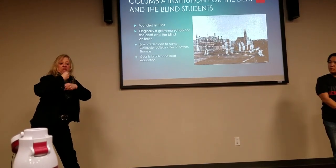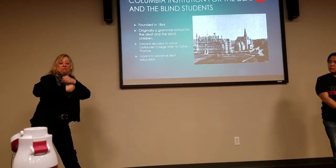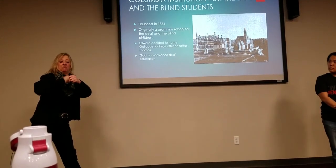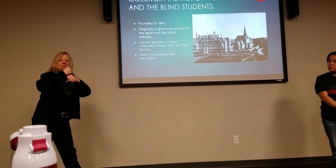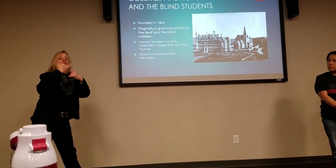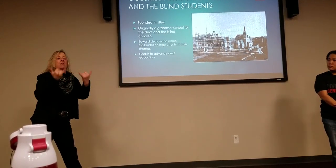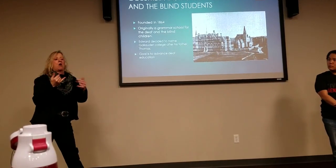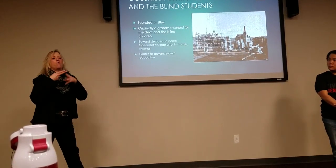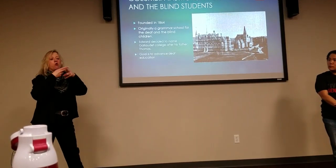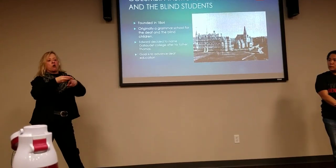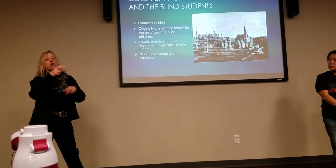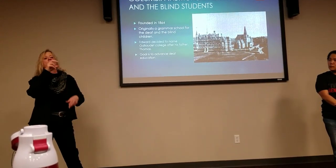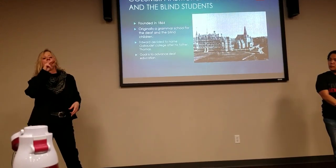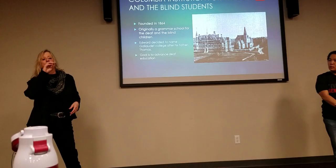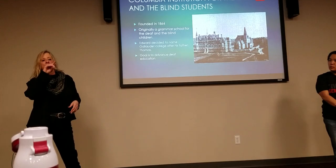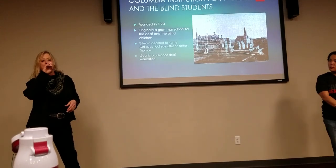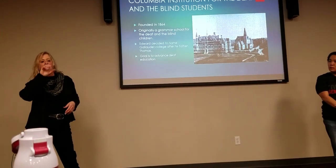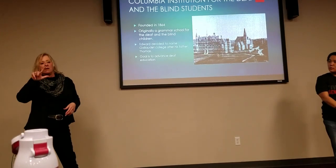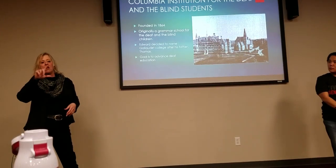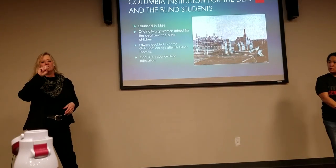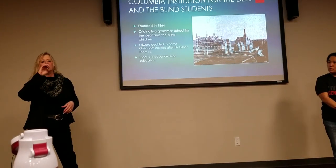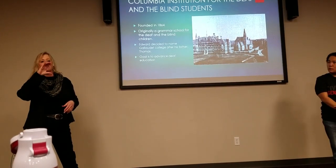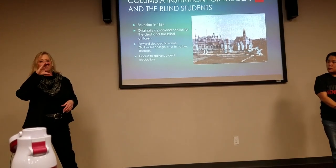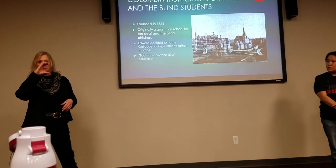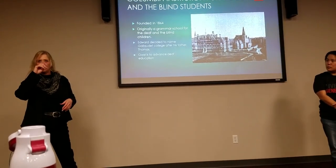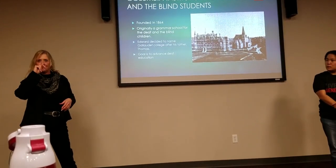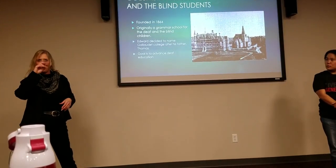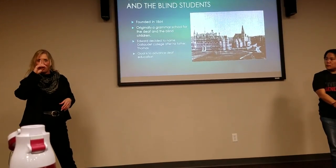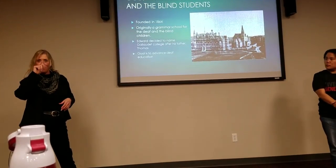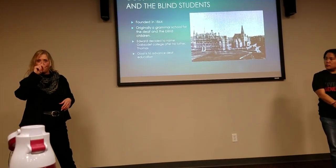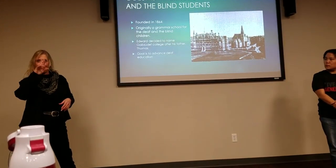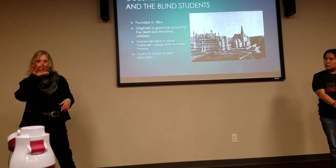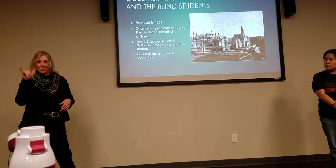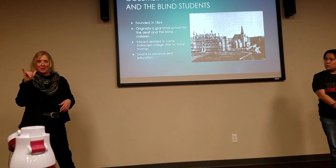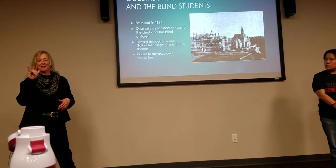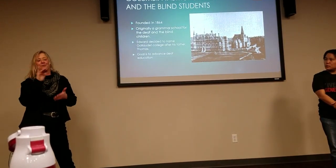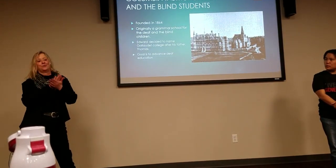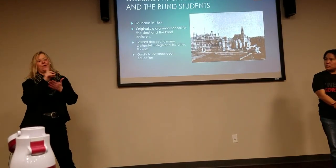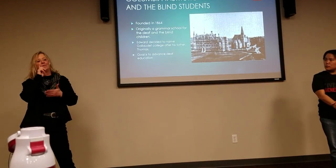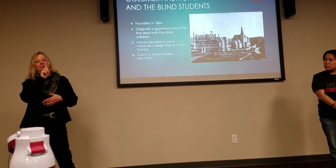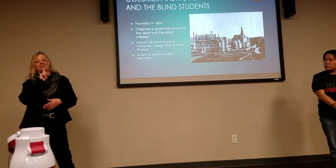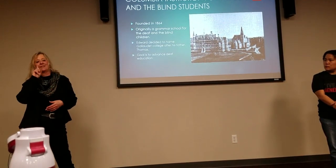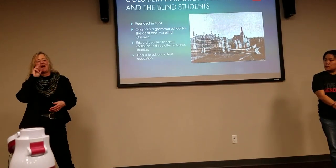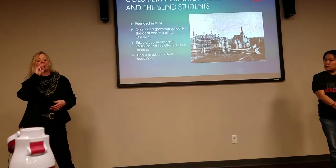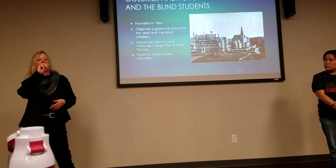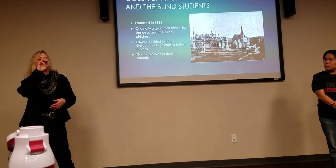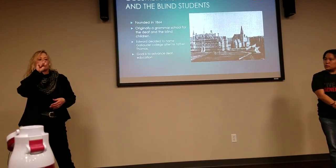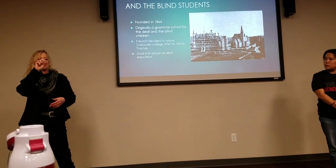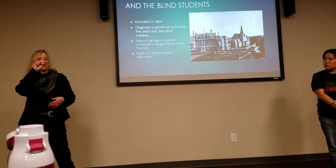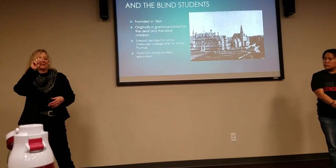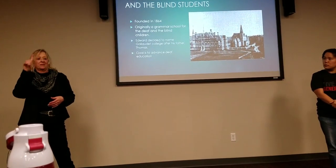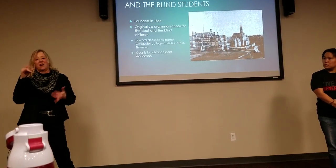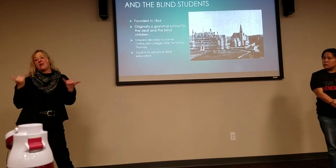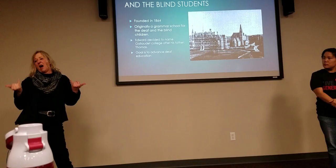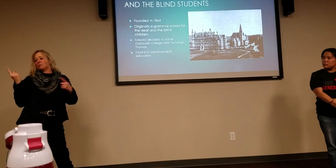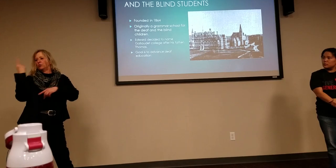Now, many years later, it's called the Model Secondary School for the Deaf, MSSD,